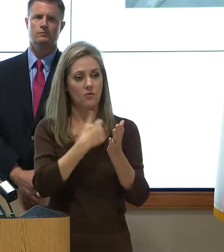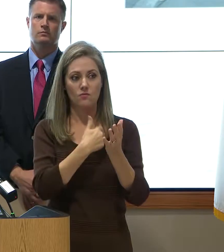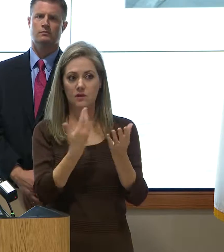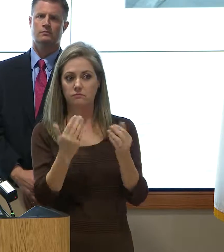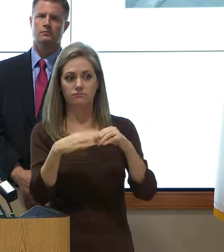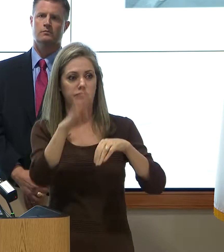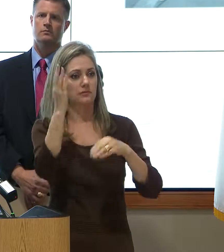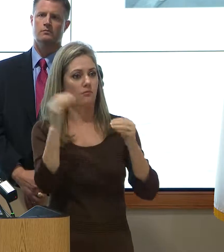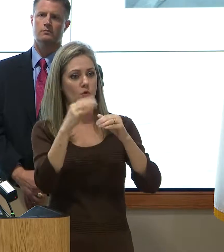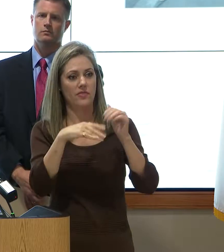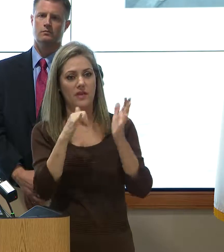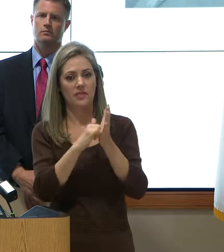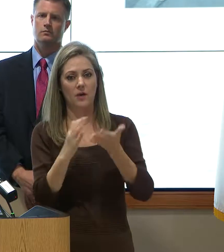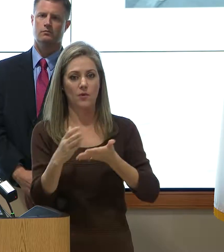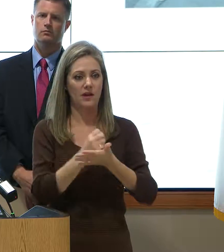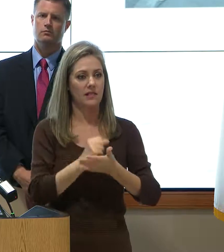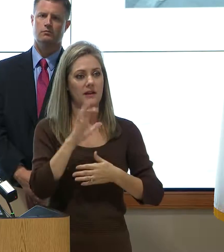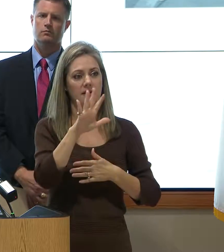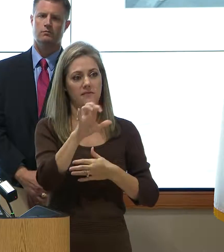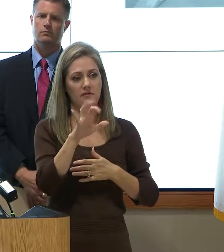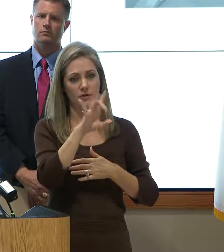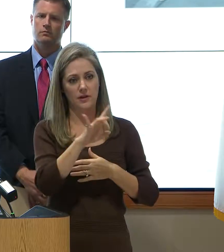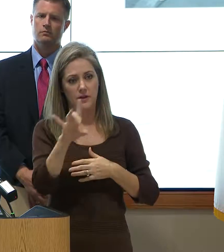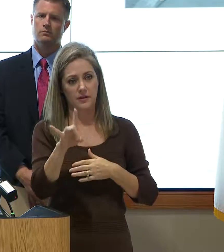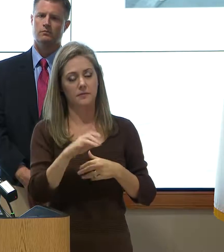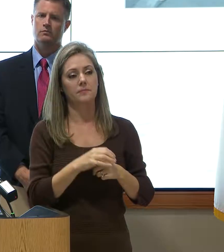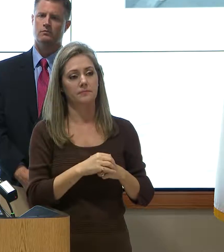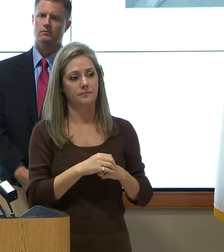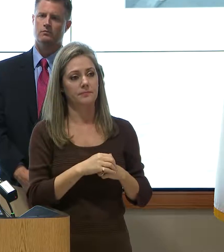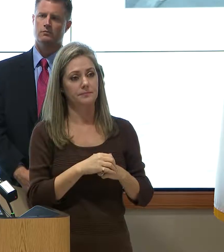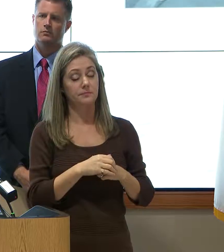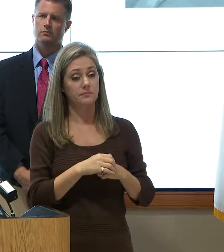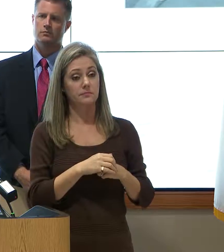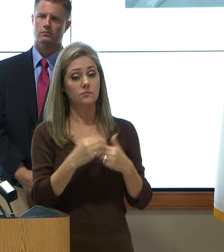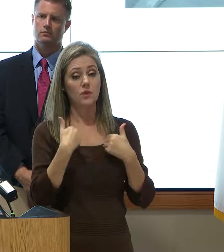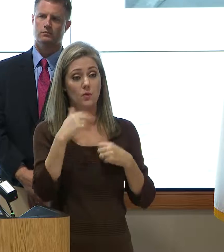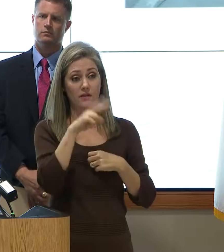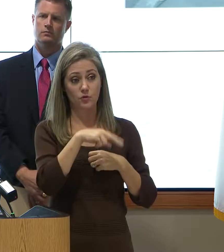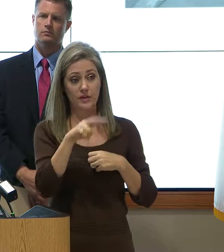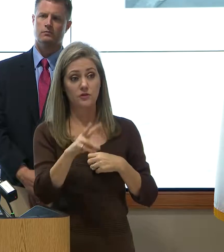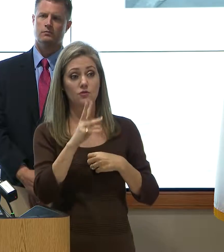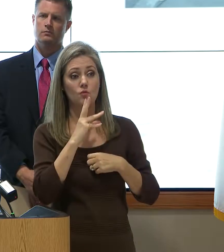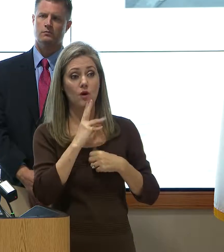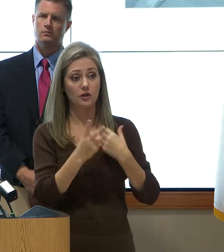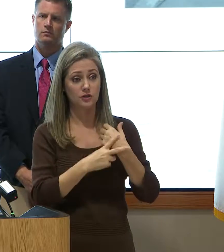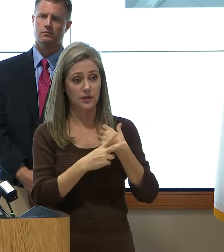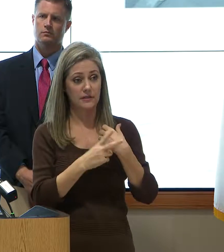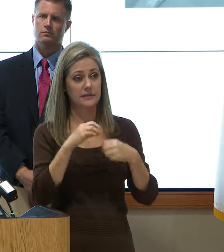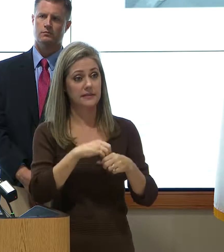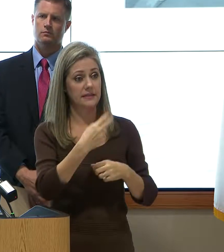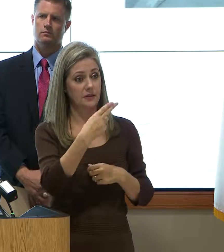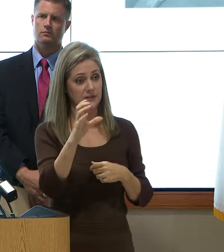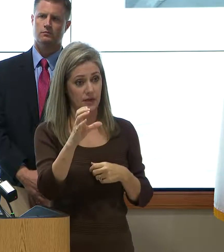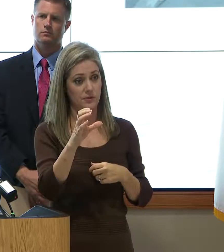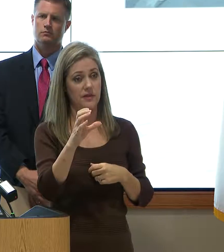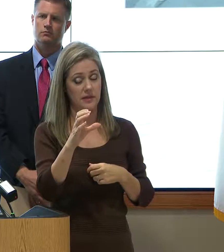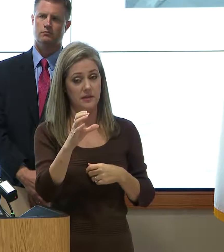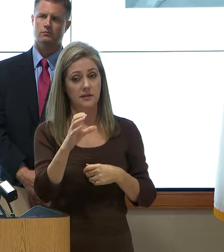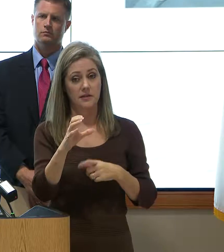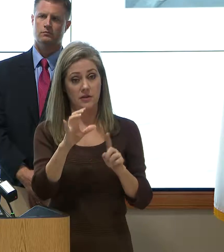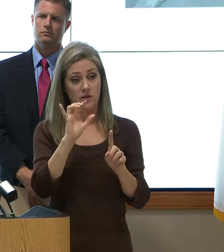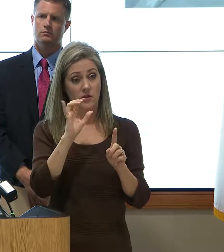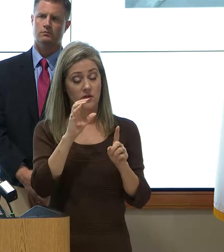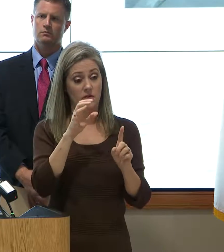this time by collecting 588. We have 22 watersheds in Harris County. Of